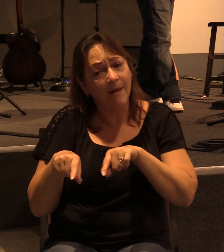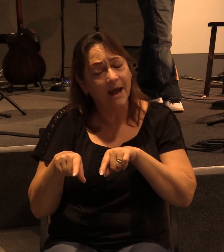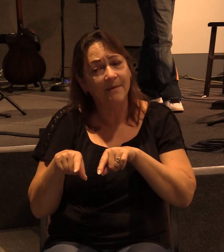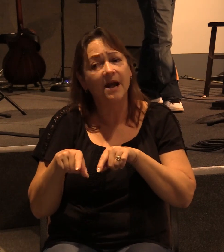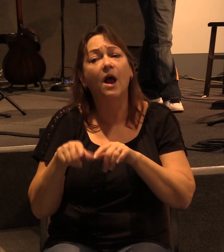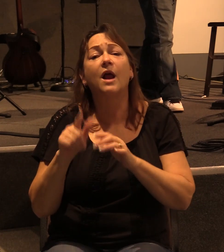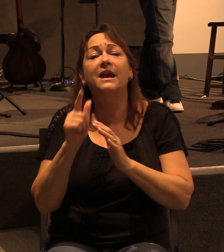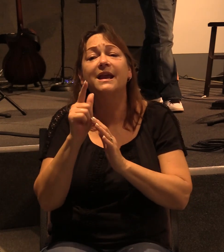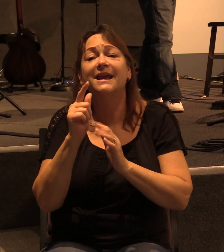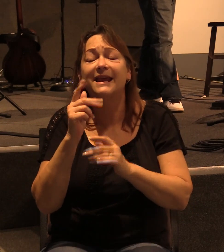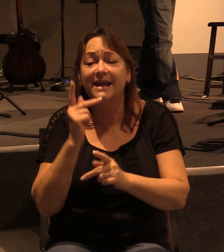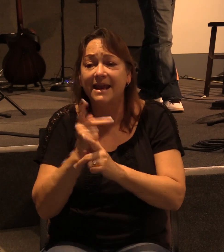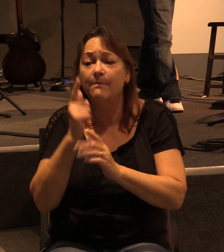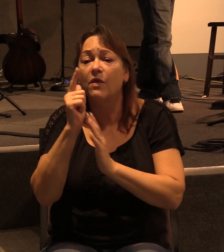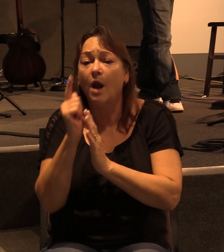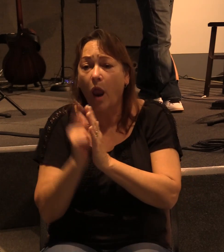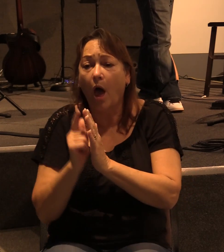them to keep the law of Moses.